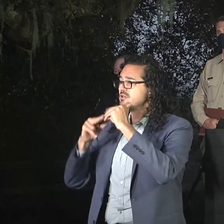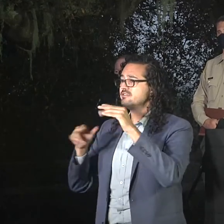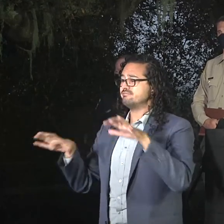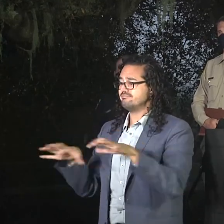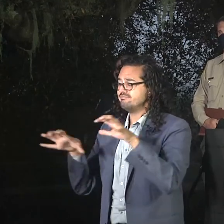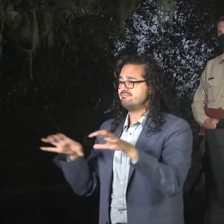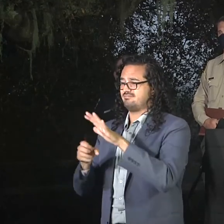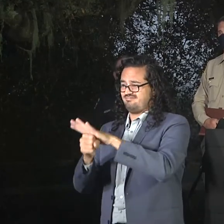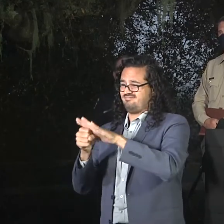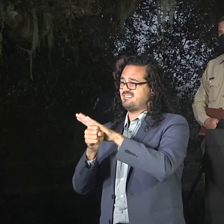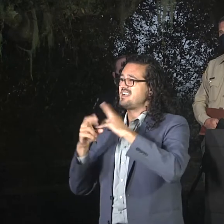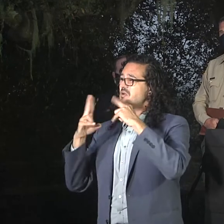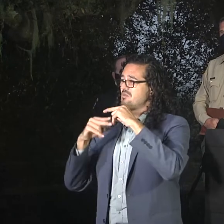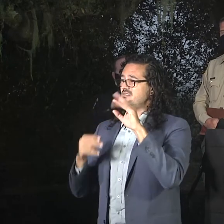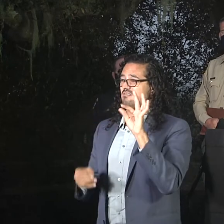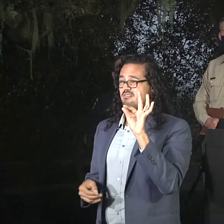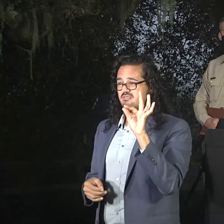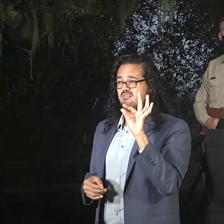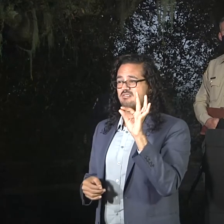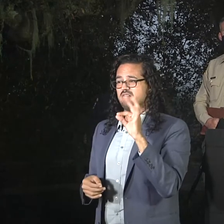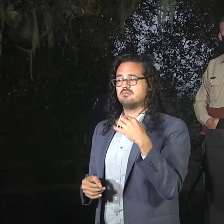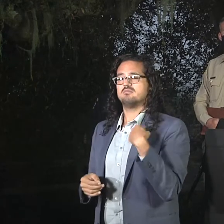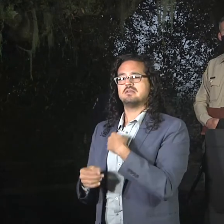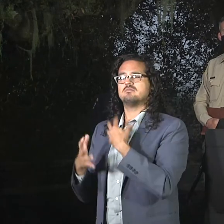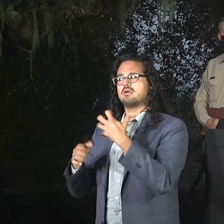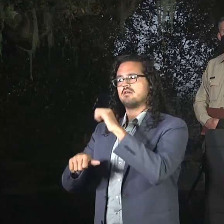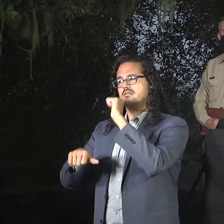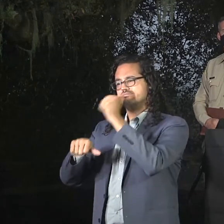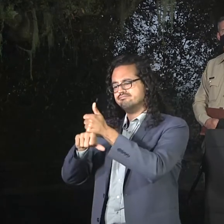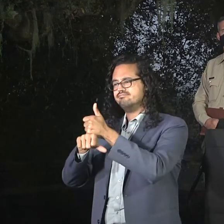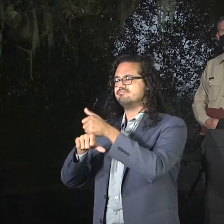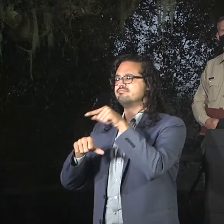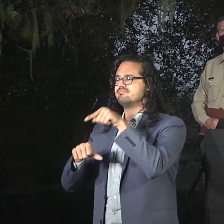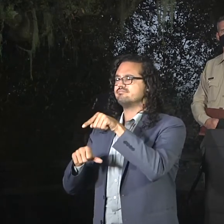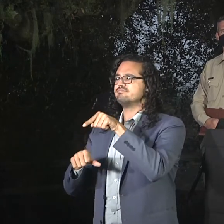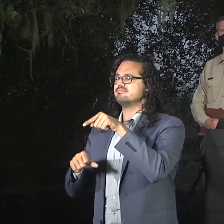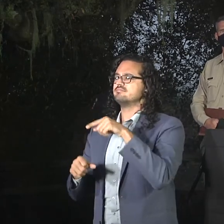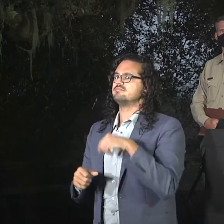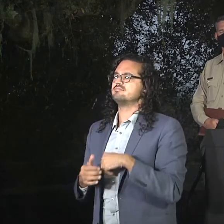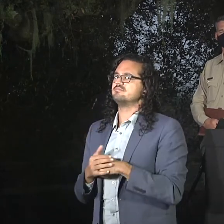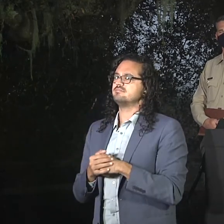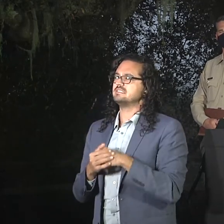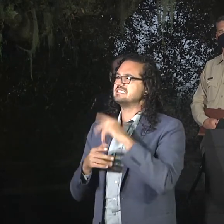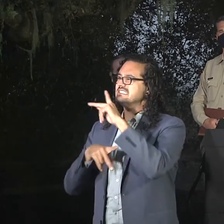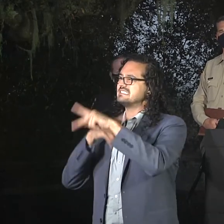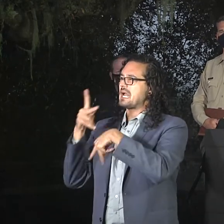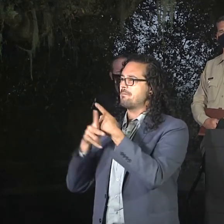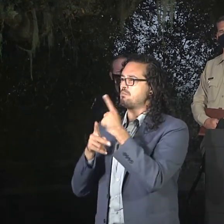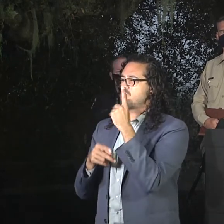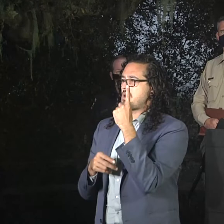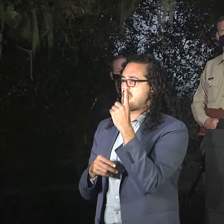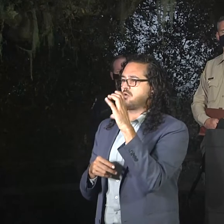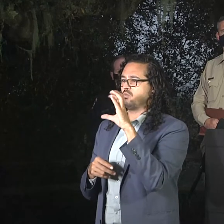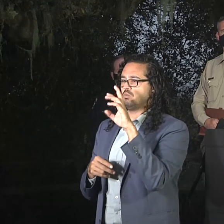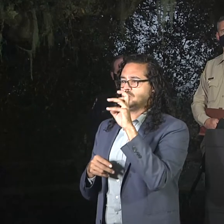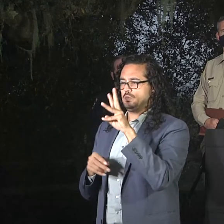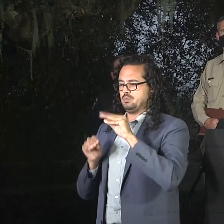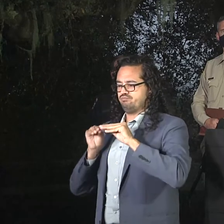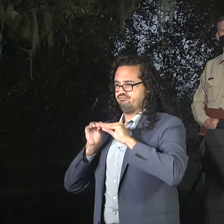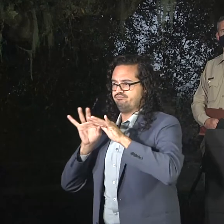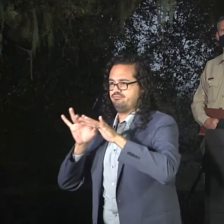we've asked for our Type 1 crews to be inserted in there for a specific amount of time so we can accomplish that mission.